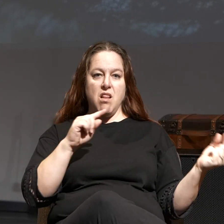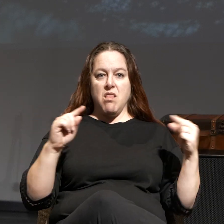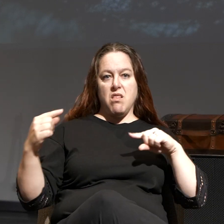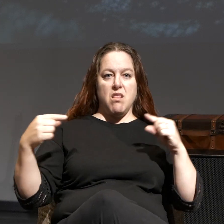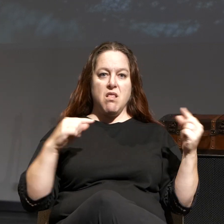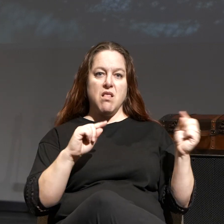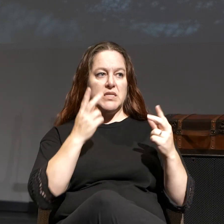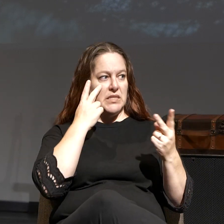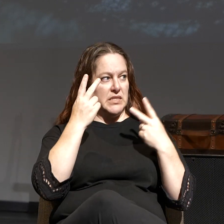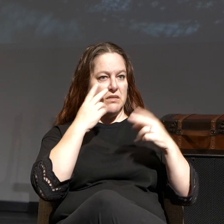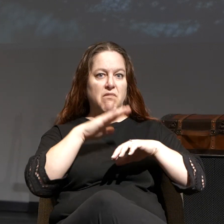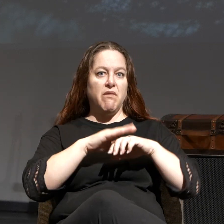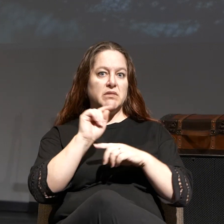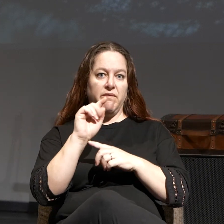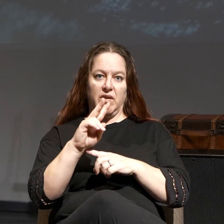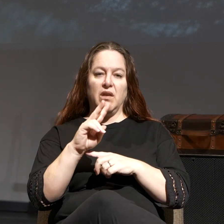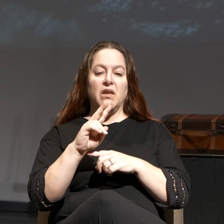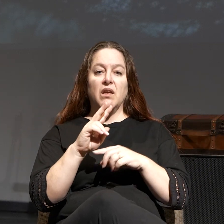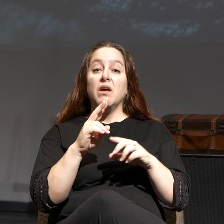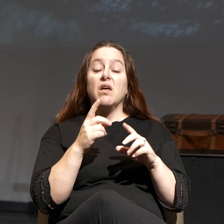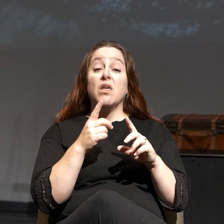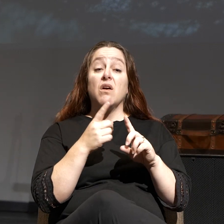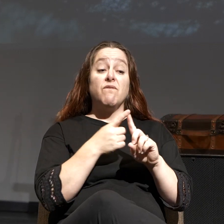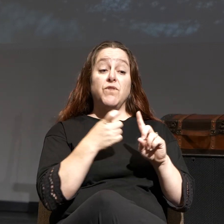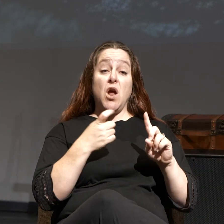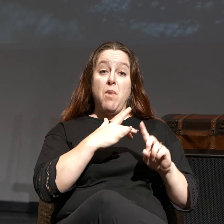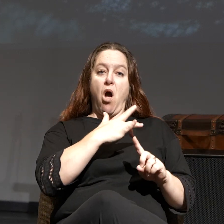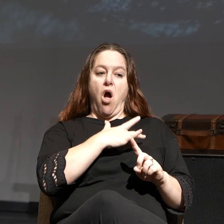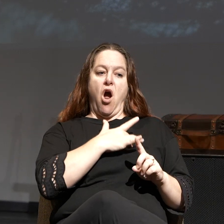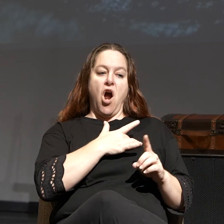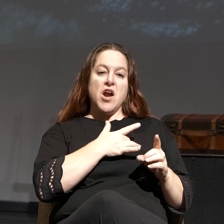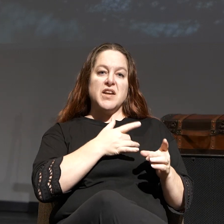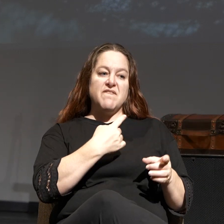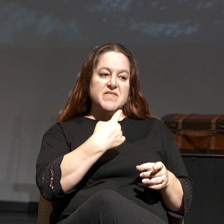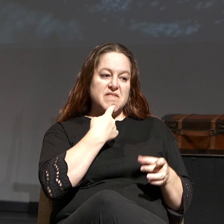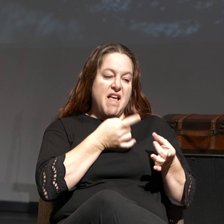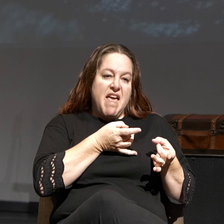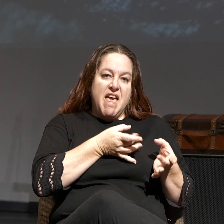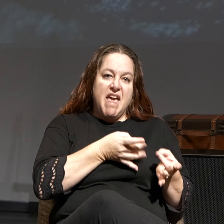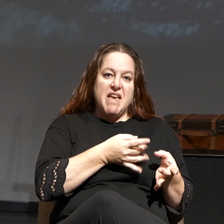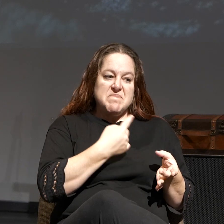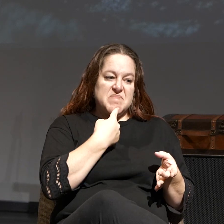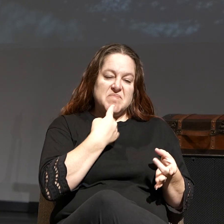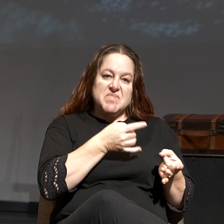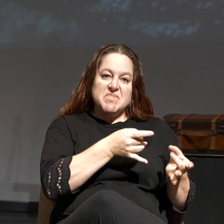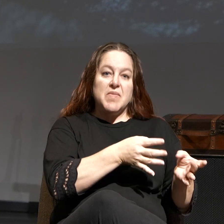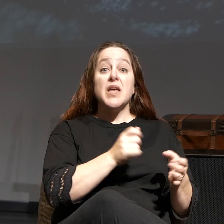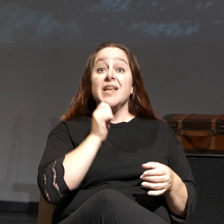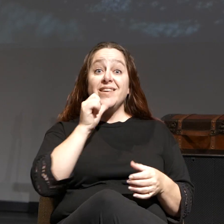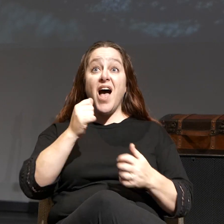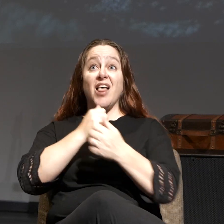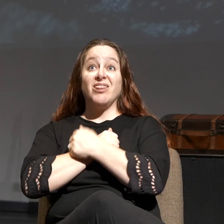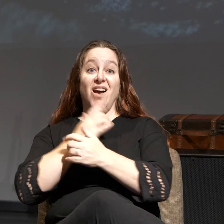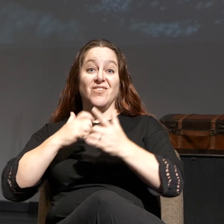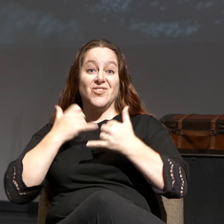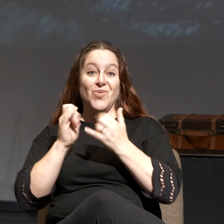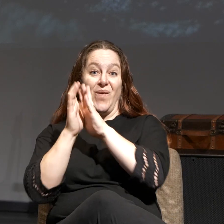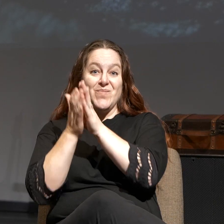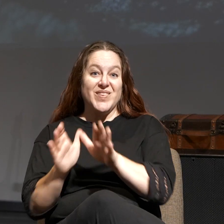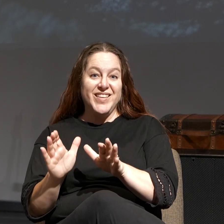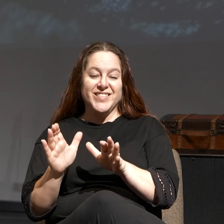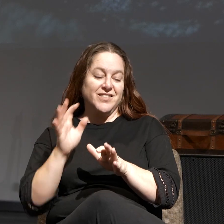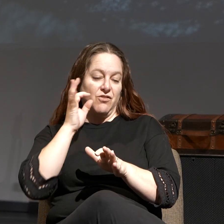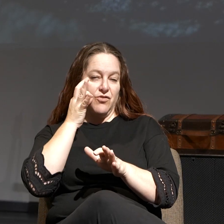that. And this is coming out of a heart of hatefulness and bitterness, certainly not out of righteousness, love, joy, and peace, the fruit of the Holy